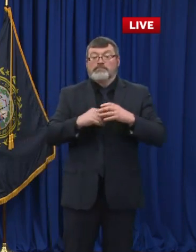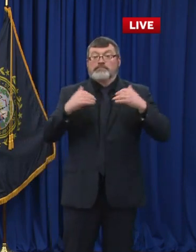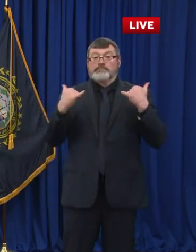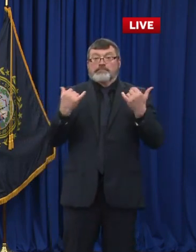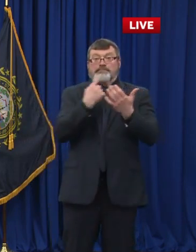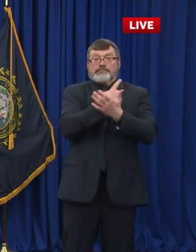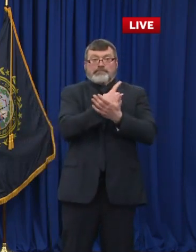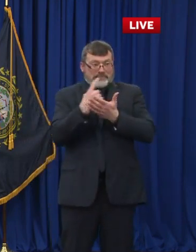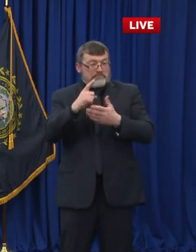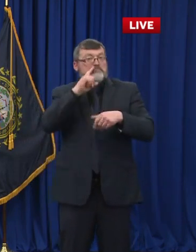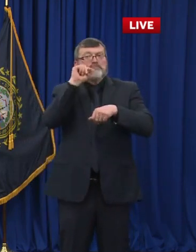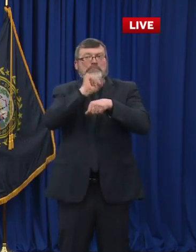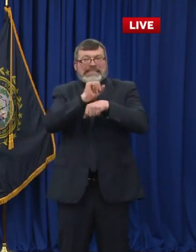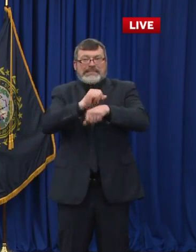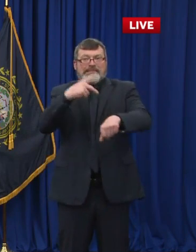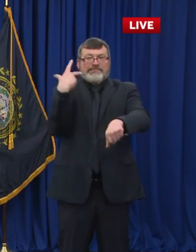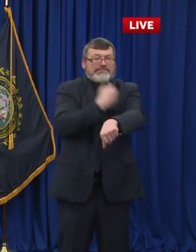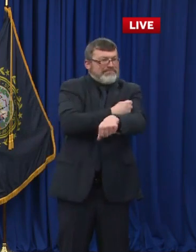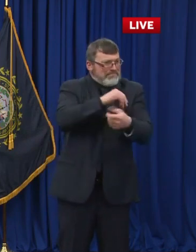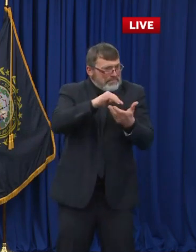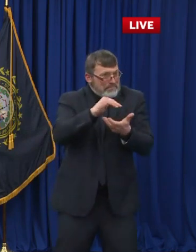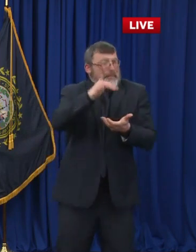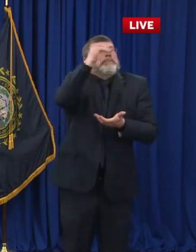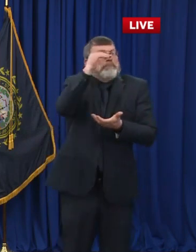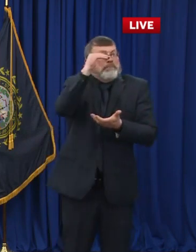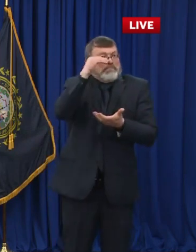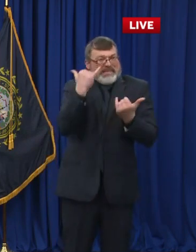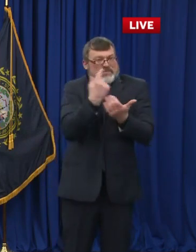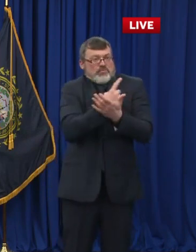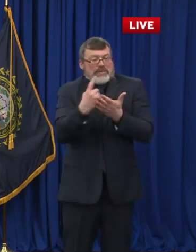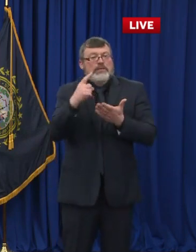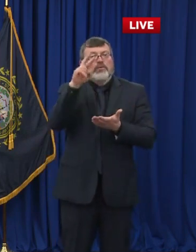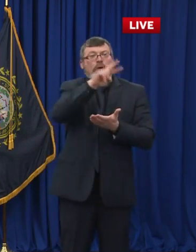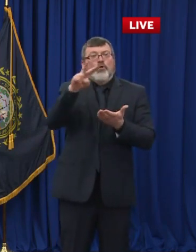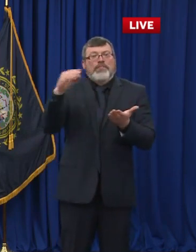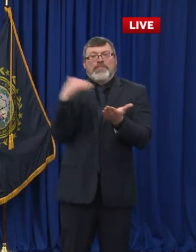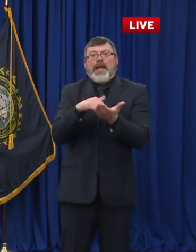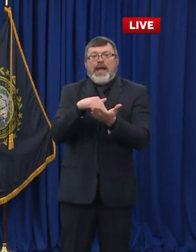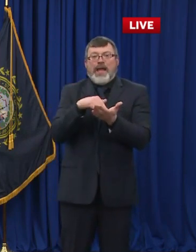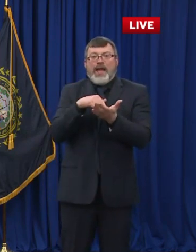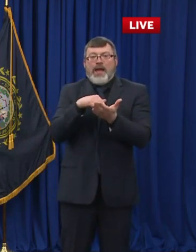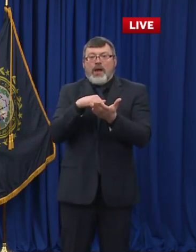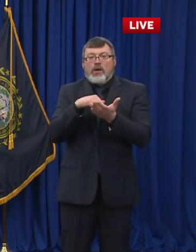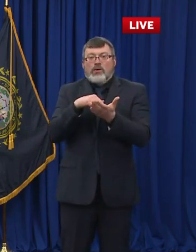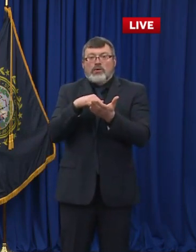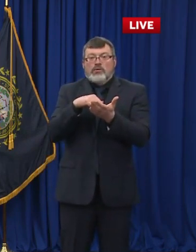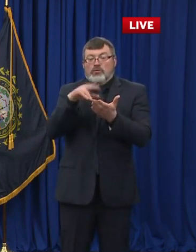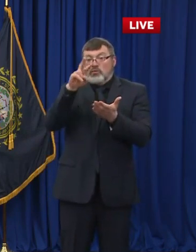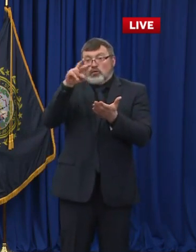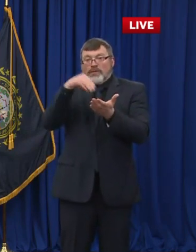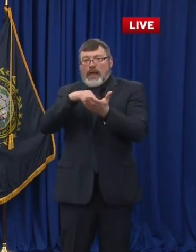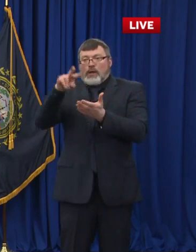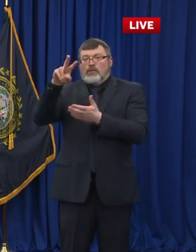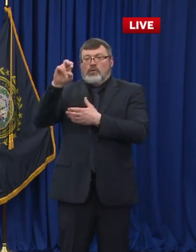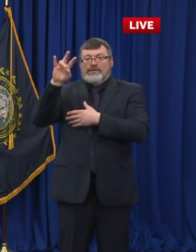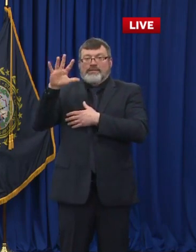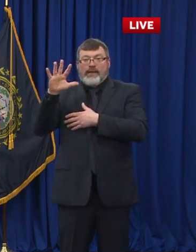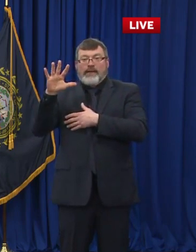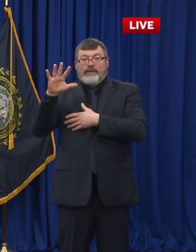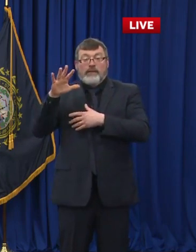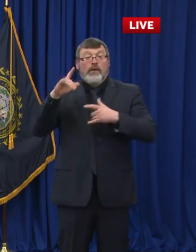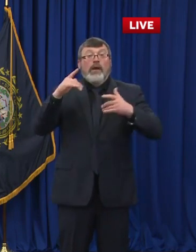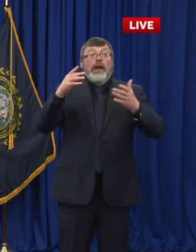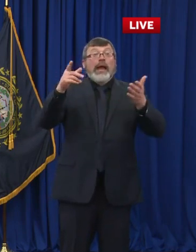first doses. So this is an increase of over 5000 doses for next week. In addition to our state allocation,